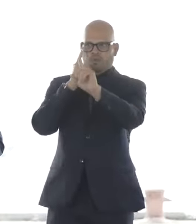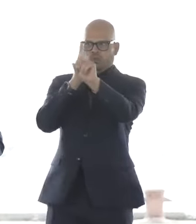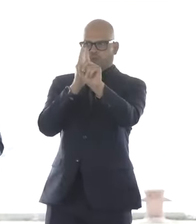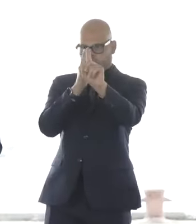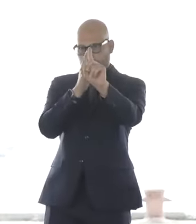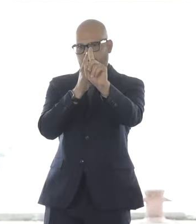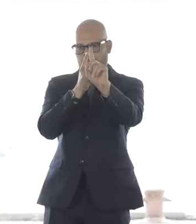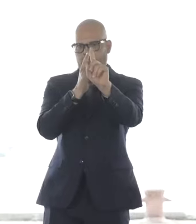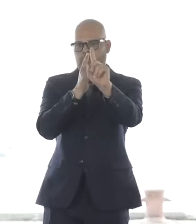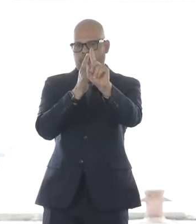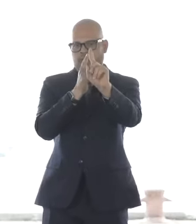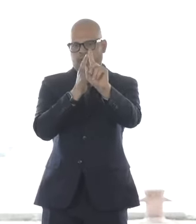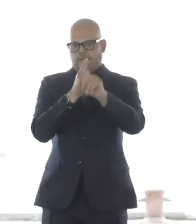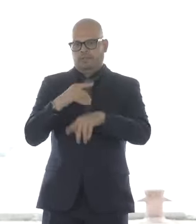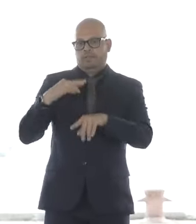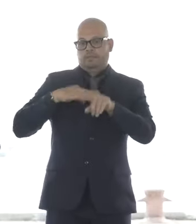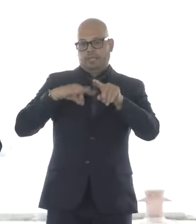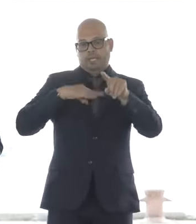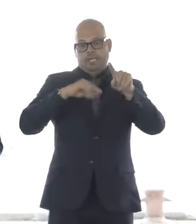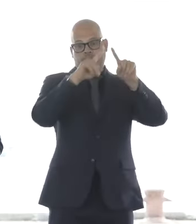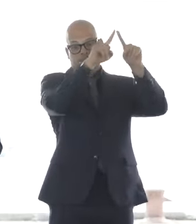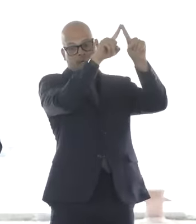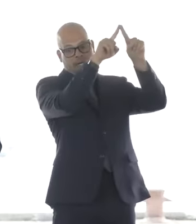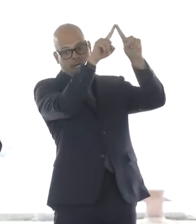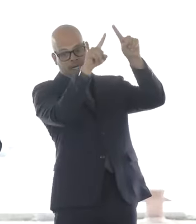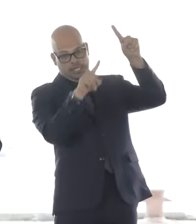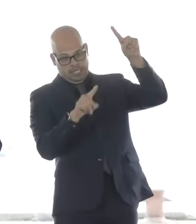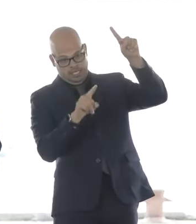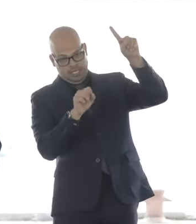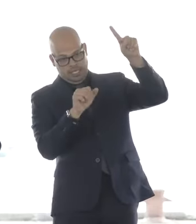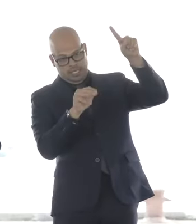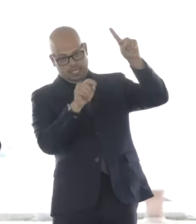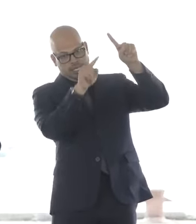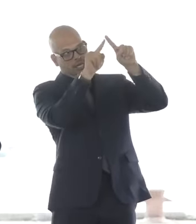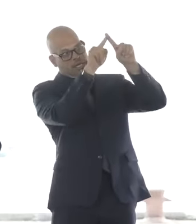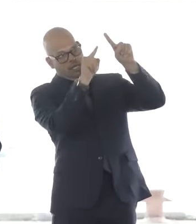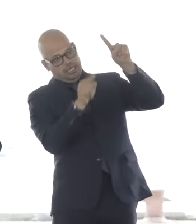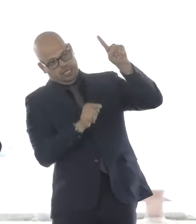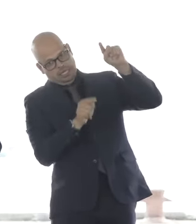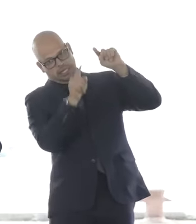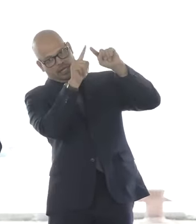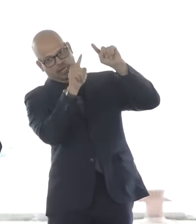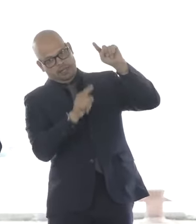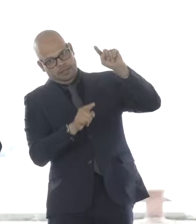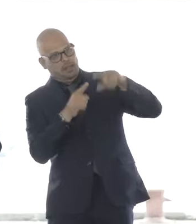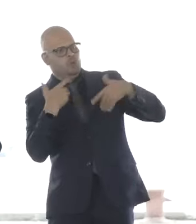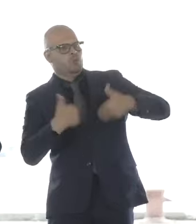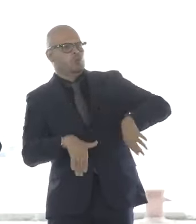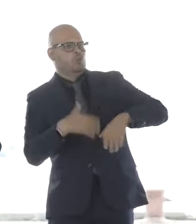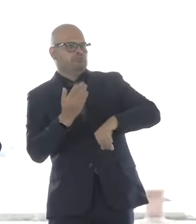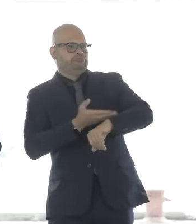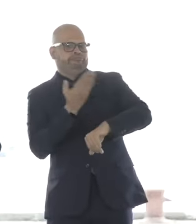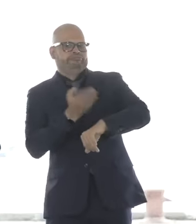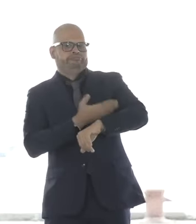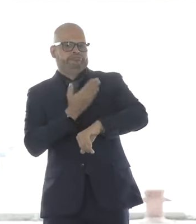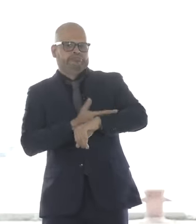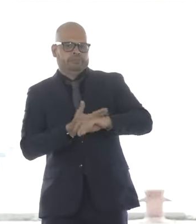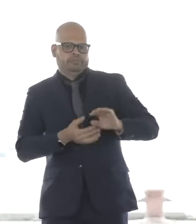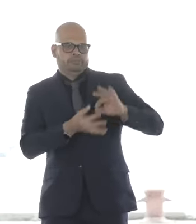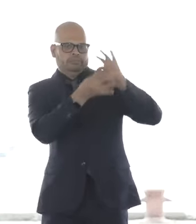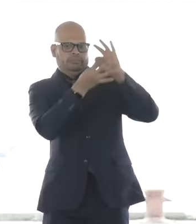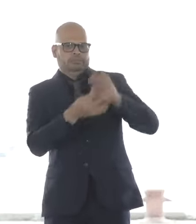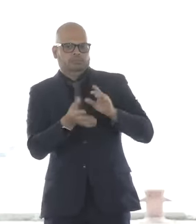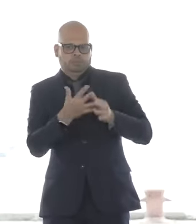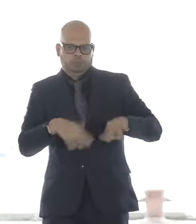making the modernized facility a vital asset. We at the Maritime Administration and throughout the Department of Transportation are